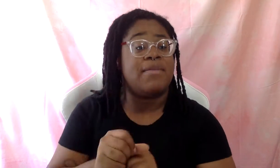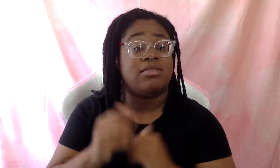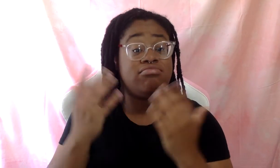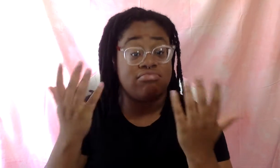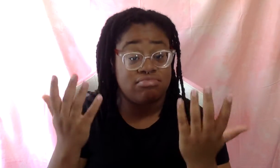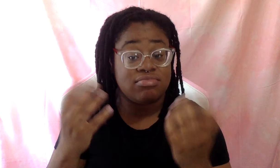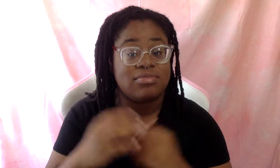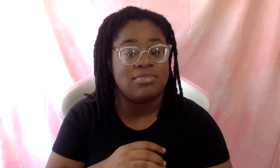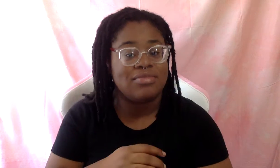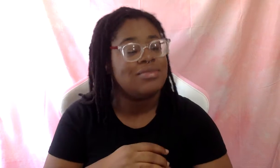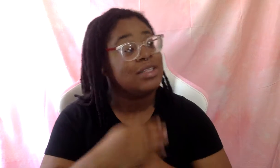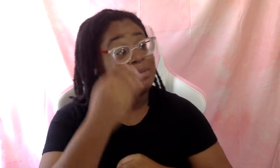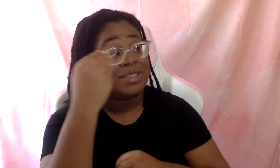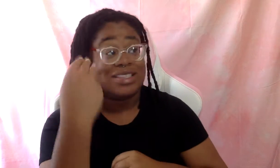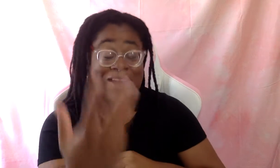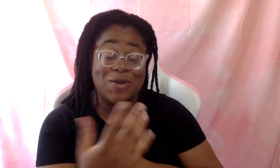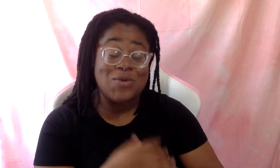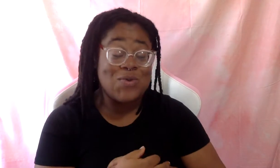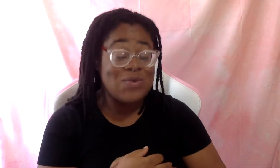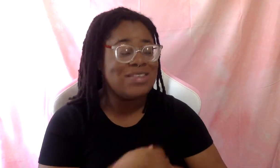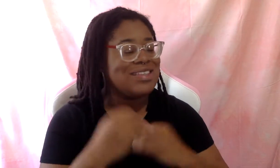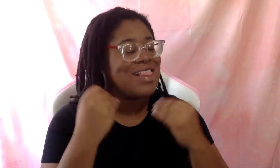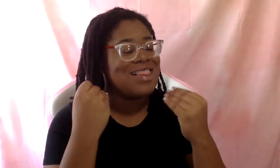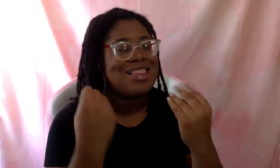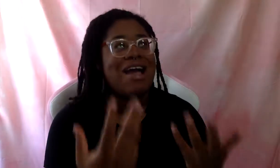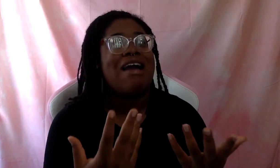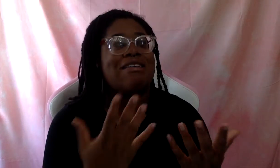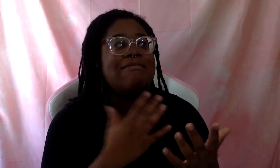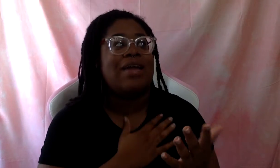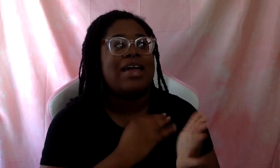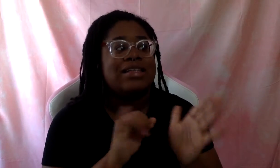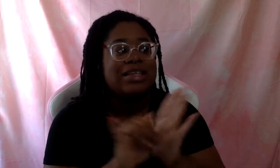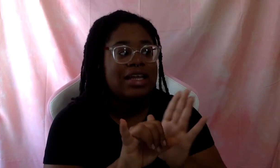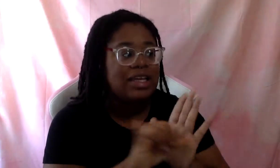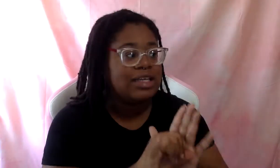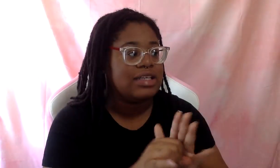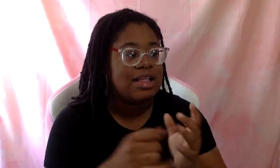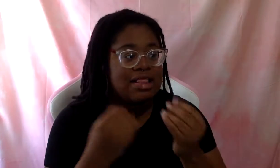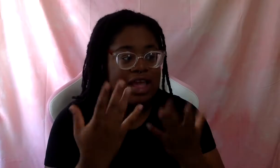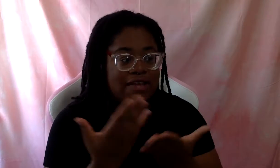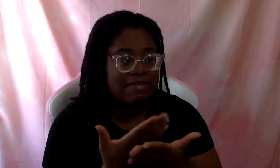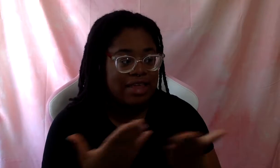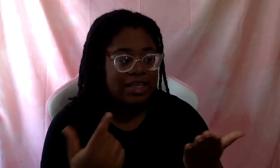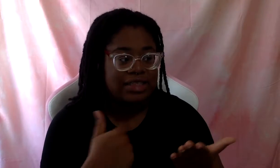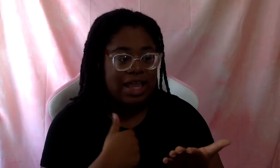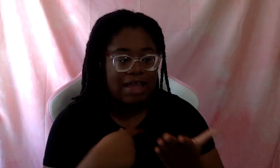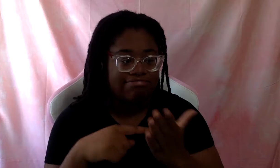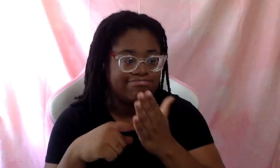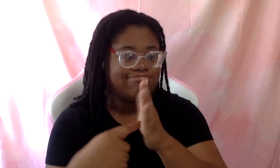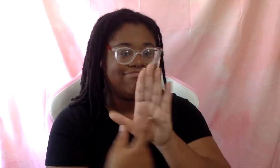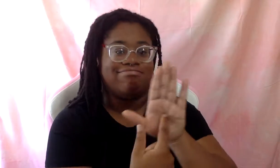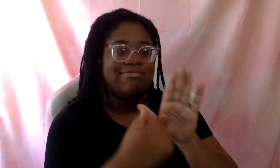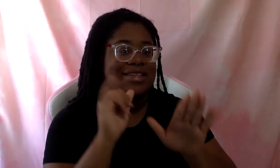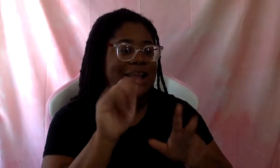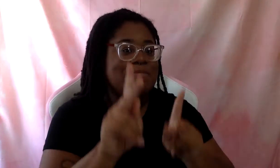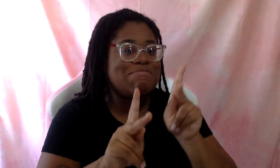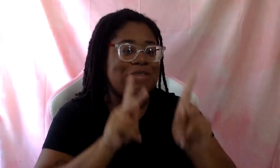Because let me tell you, there are a lot of my identities. There are a lot of things that I present as that people are immediately seeing